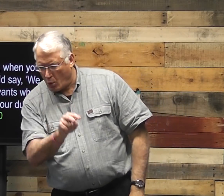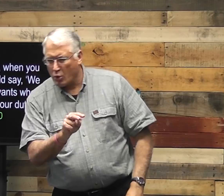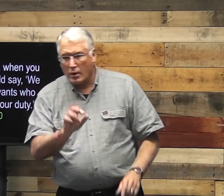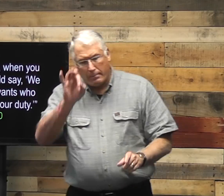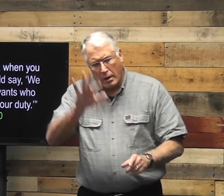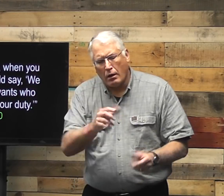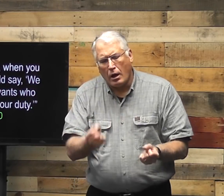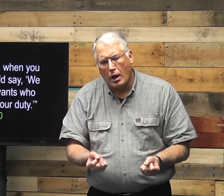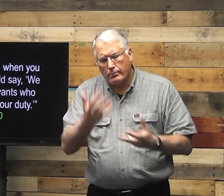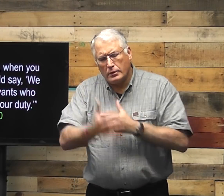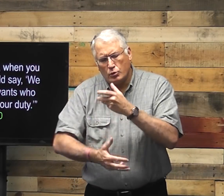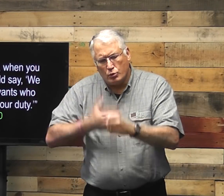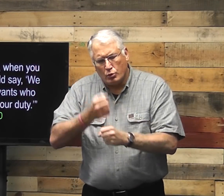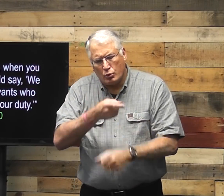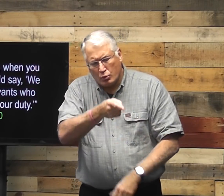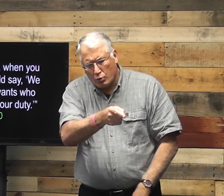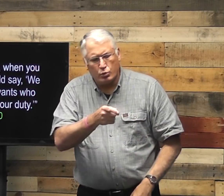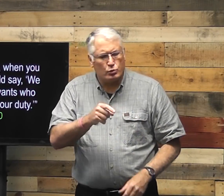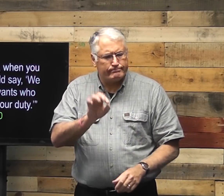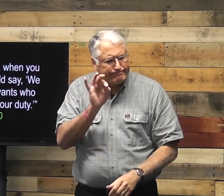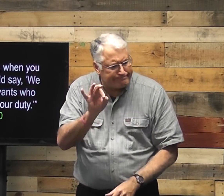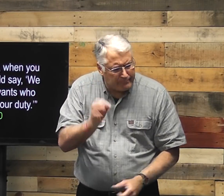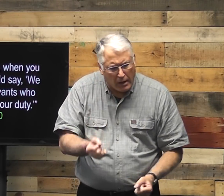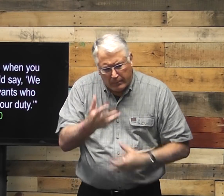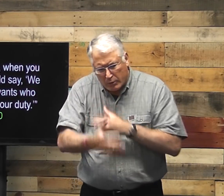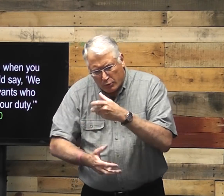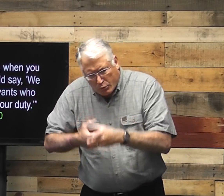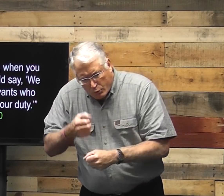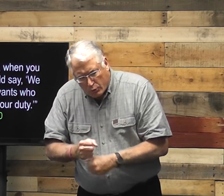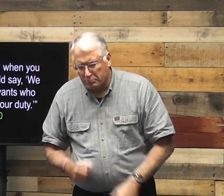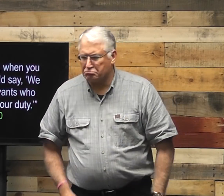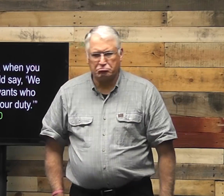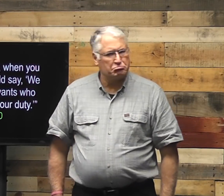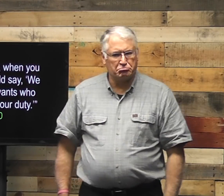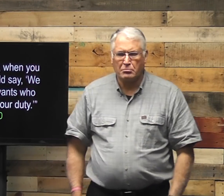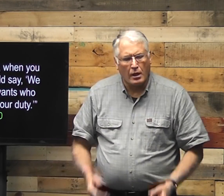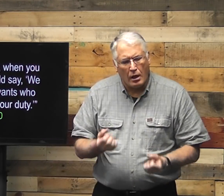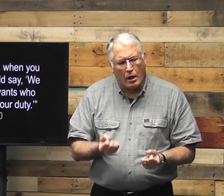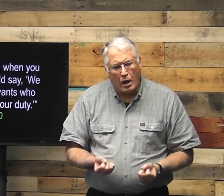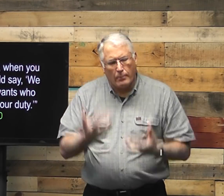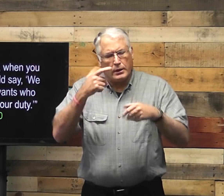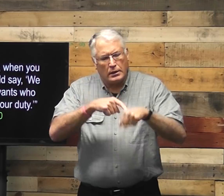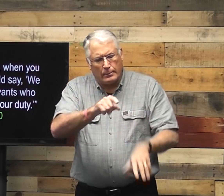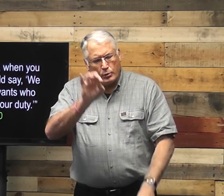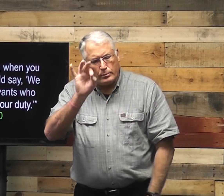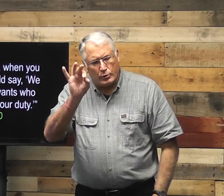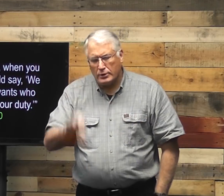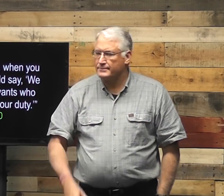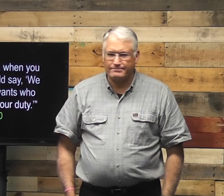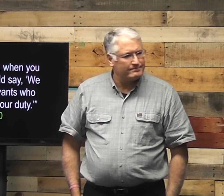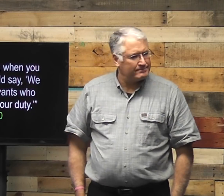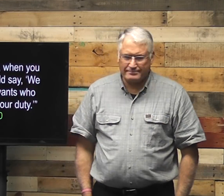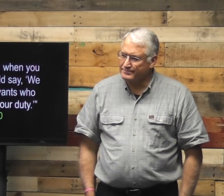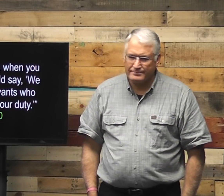God's not watching pastors and saying, how many years have you been preaching? How many times have you preached?